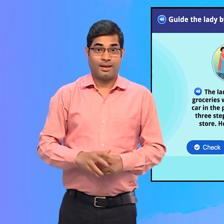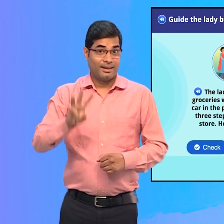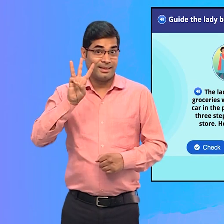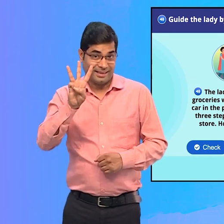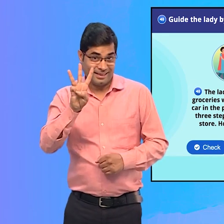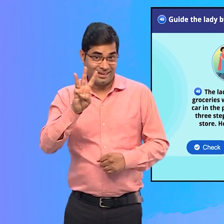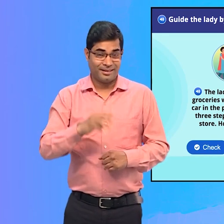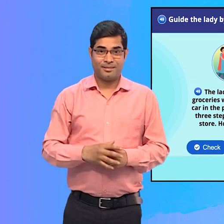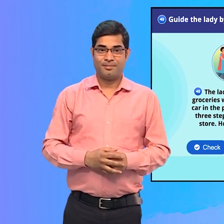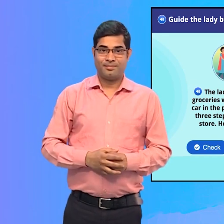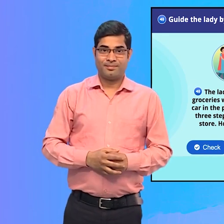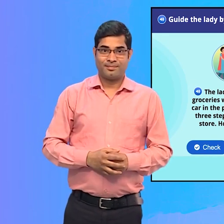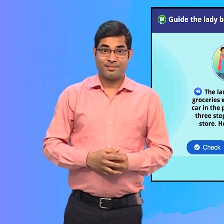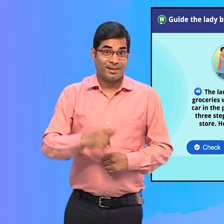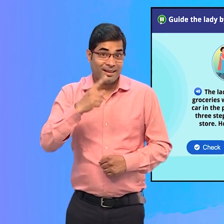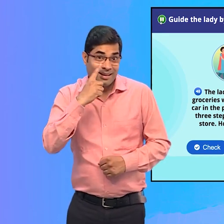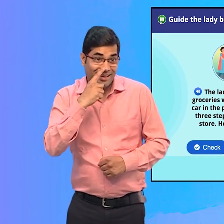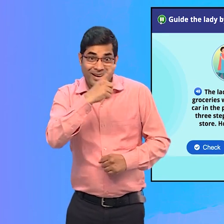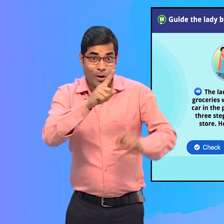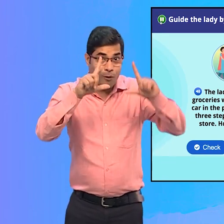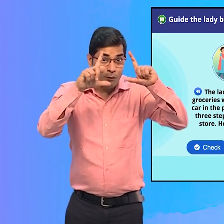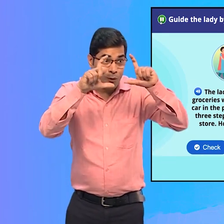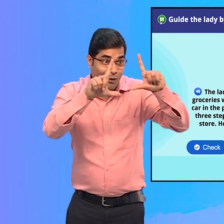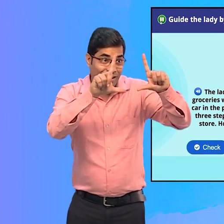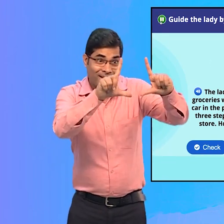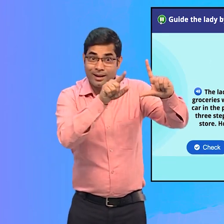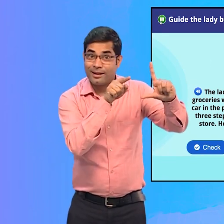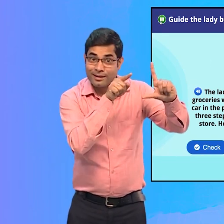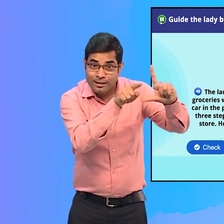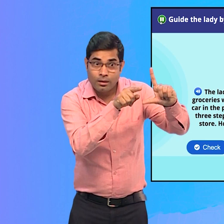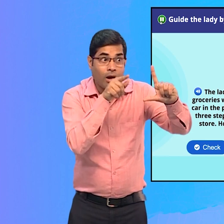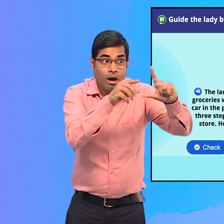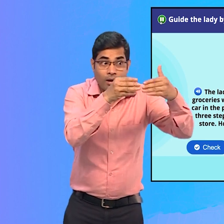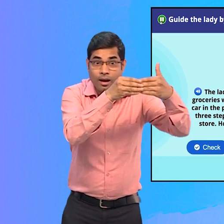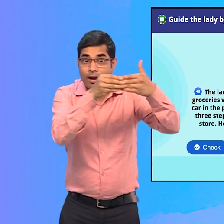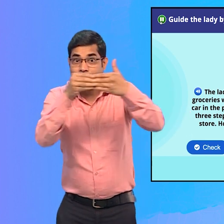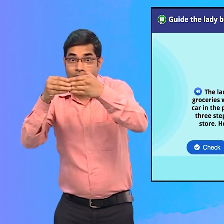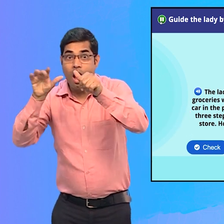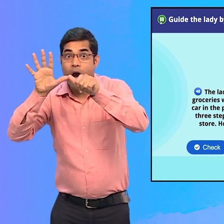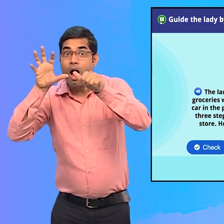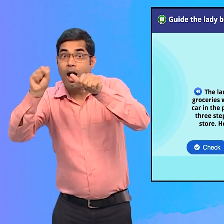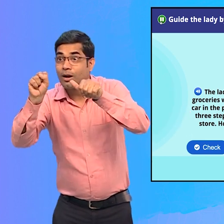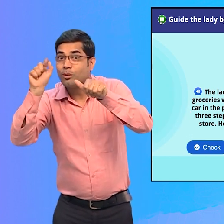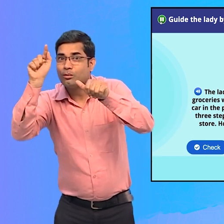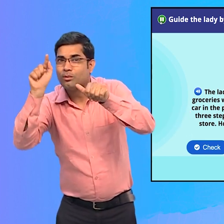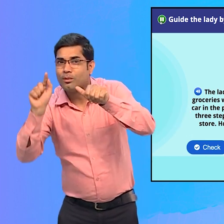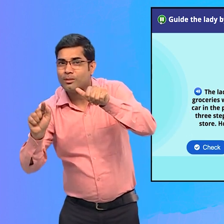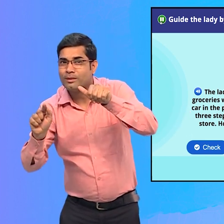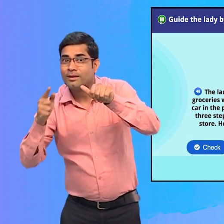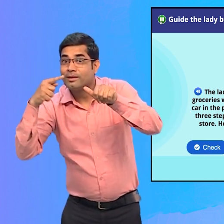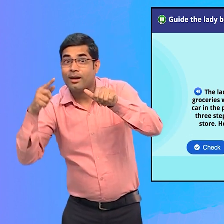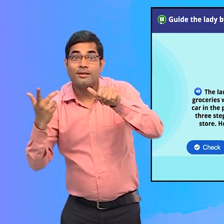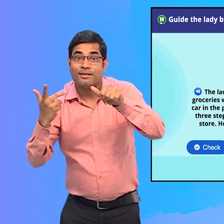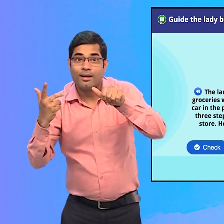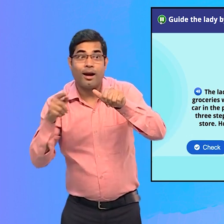3. Guide the lady by dragging and dropping her image at the correct accessibility feature.